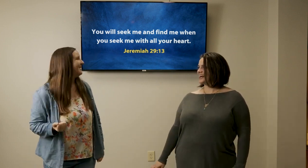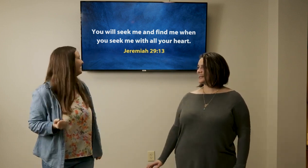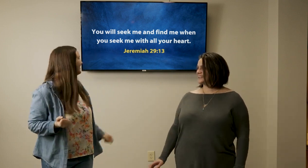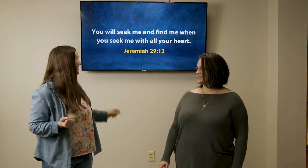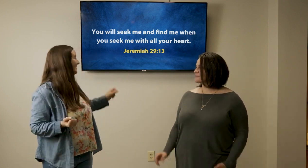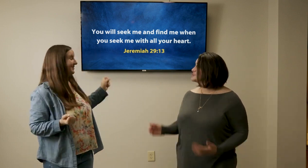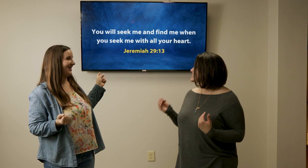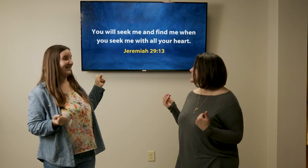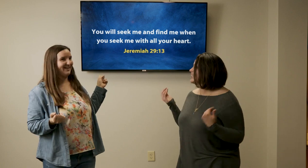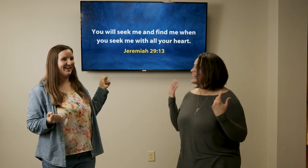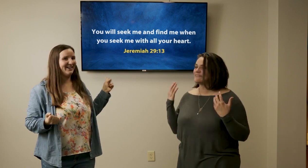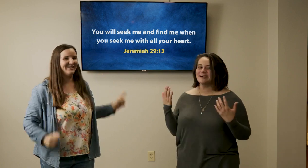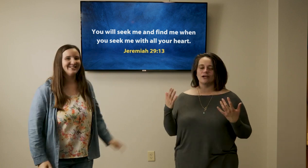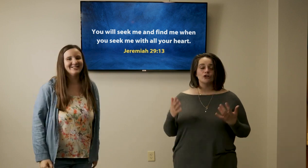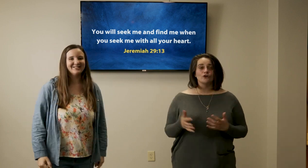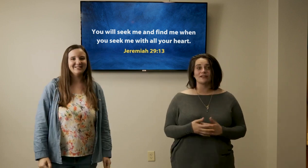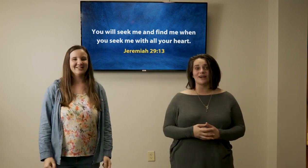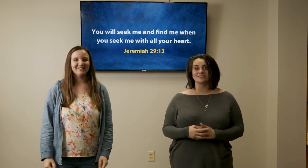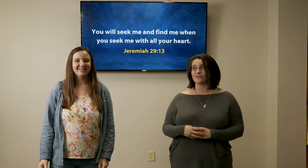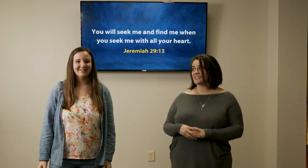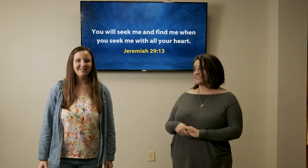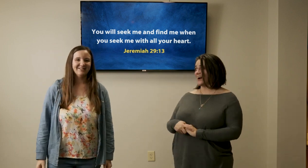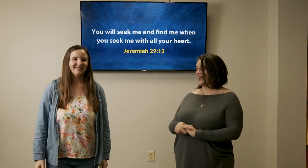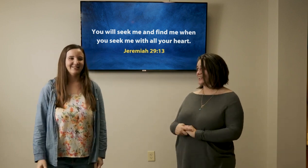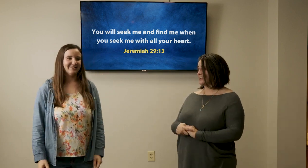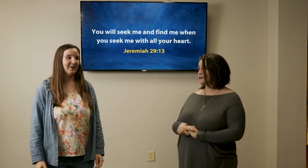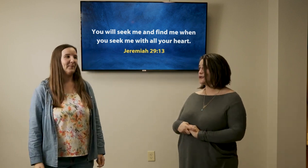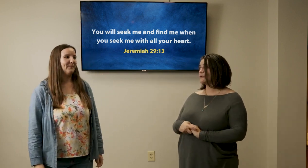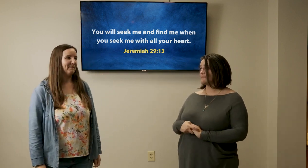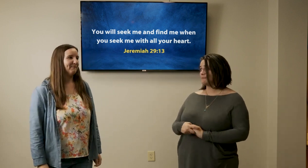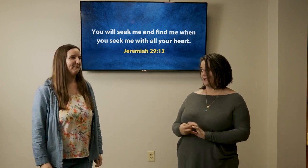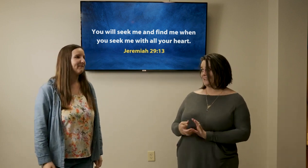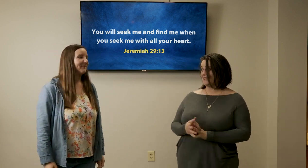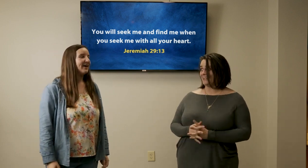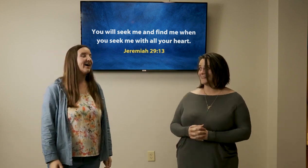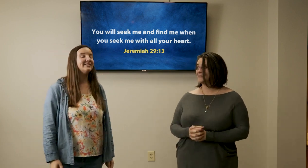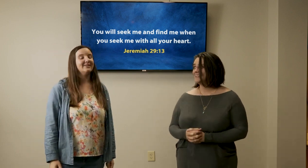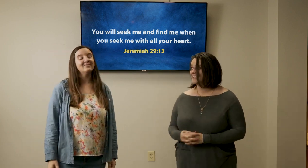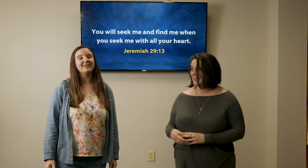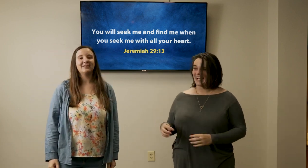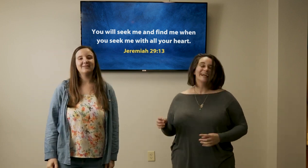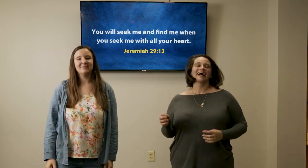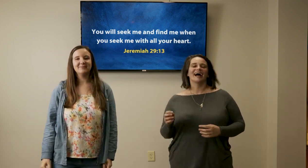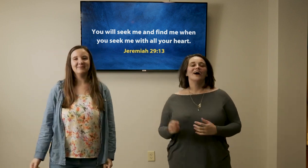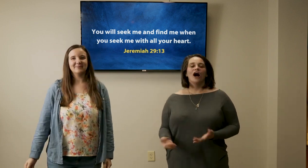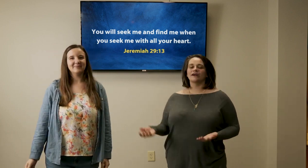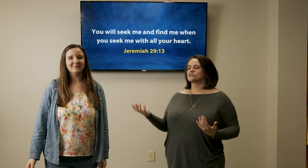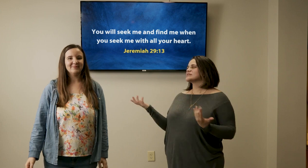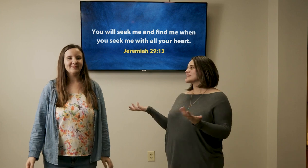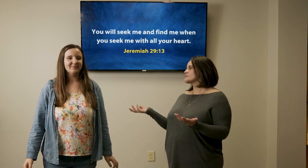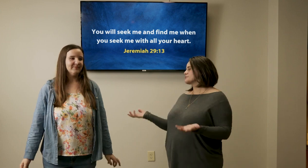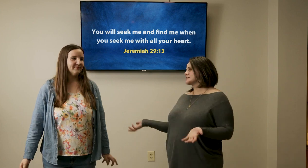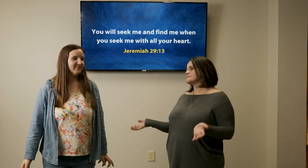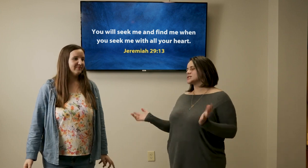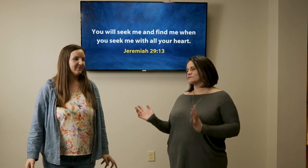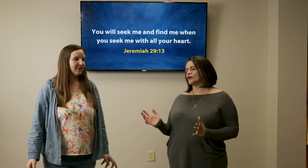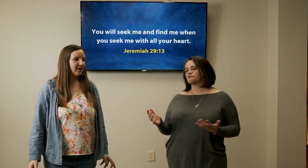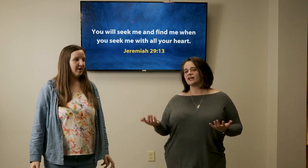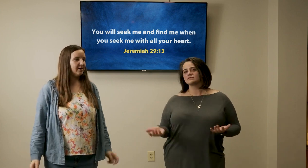good job you didn't even no you had your eyes closed I saw it you remembered it didn't you I did yeah yeah yeah all right should we say it one more time just for our friends